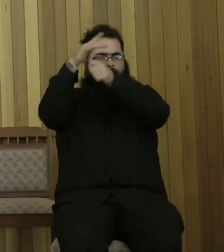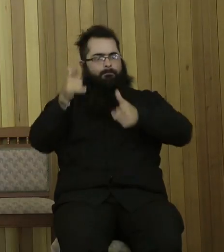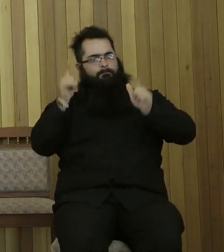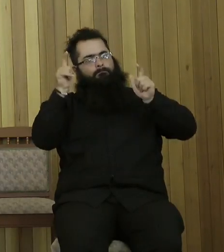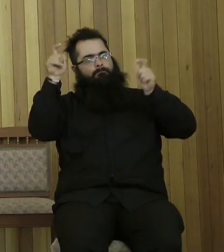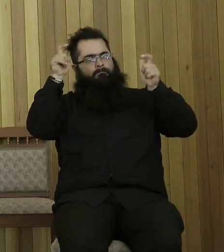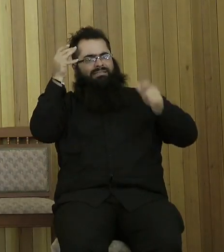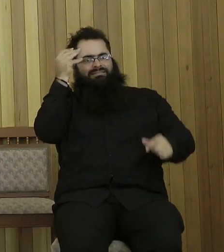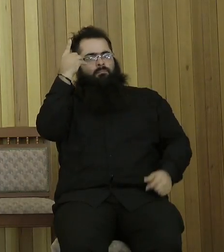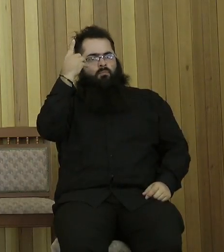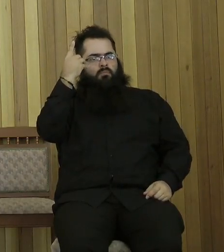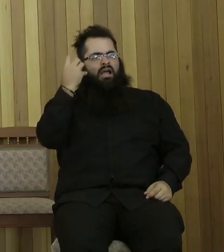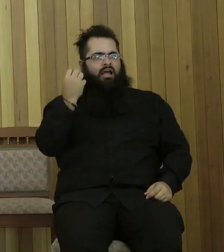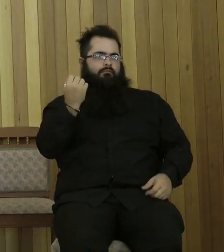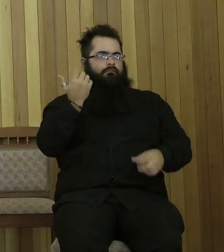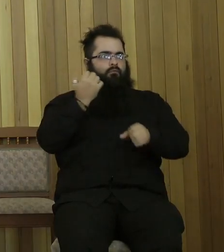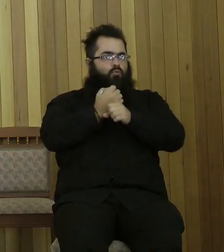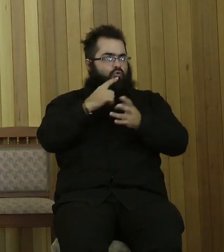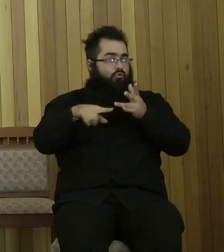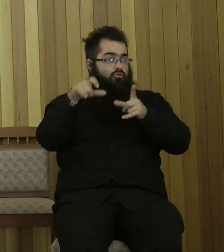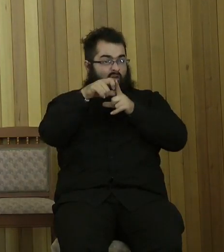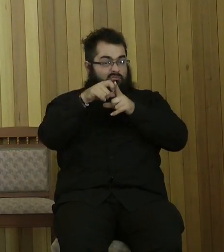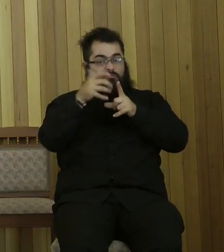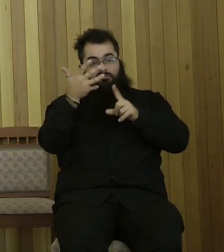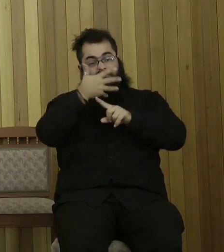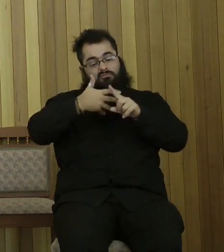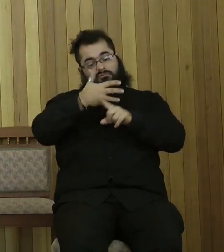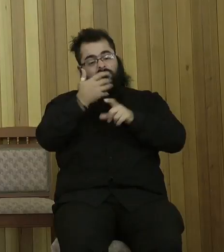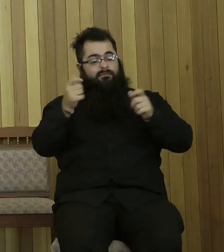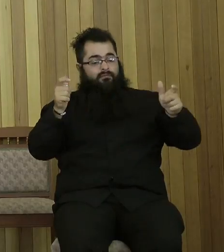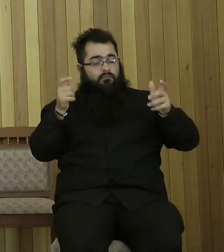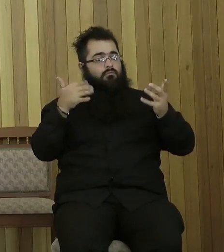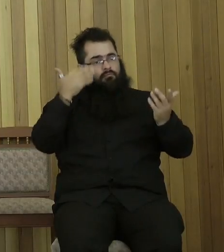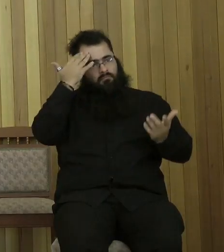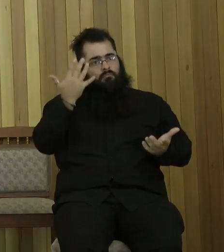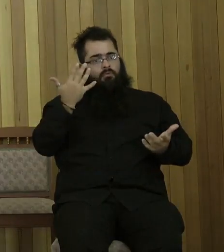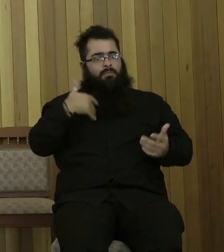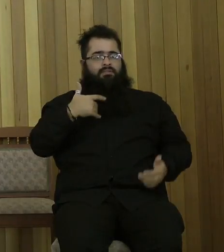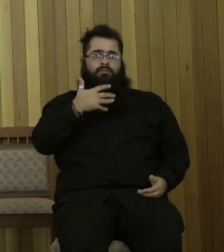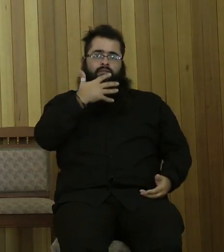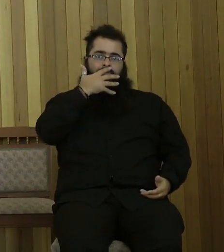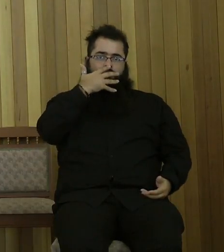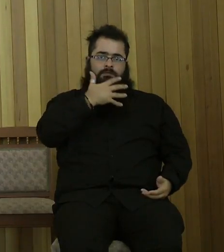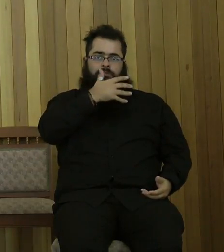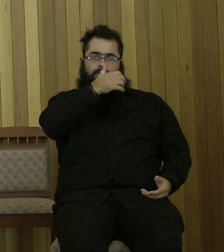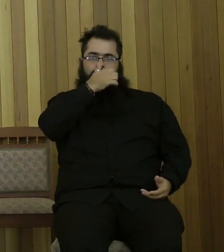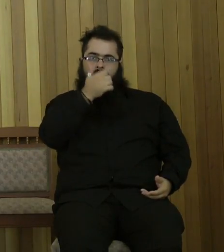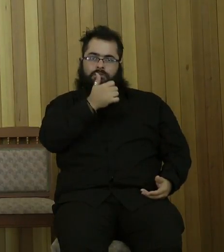that there was a God behind it all. So you can imagine what it was like, 15, 16, 17. You're so sure of